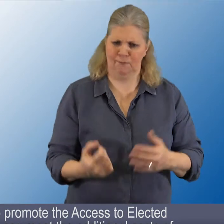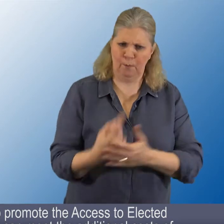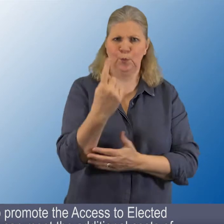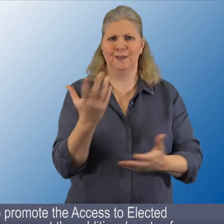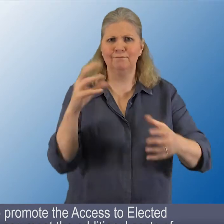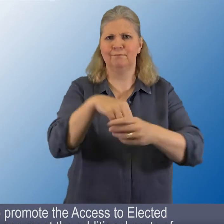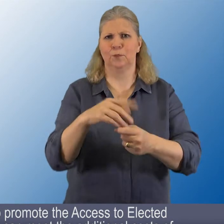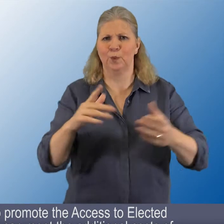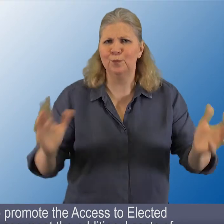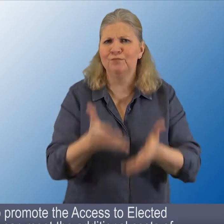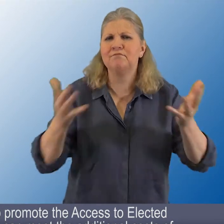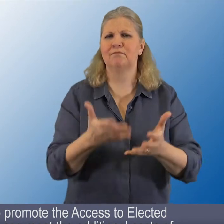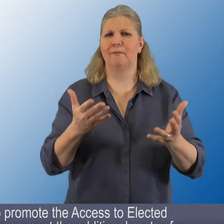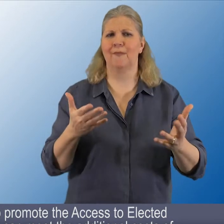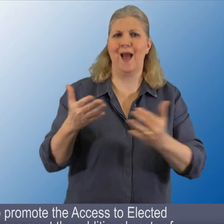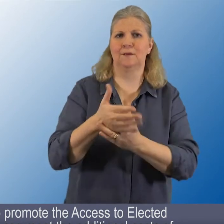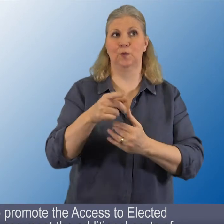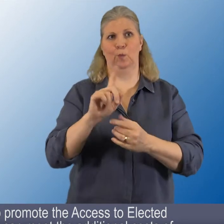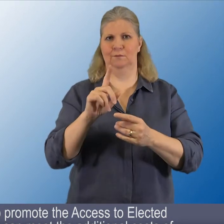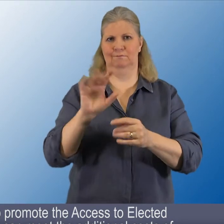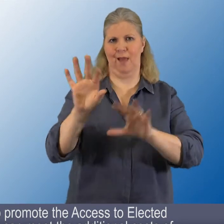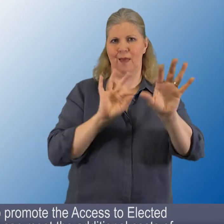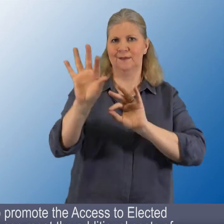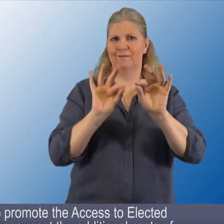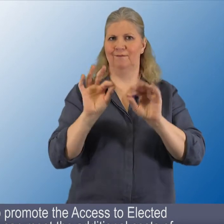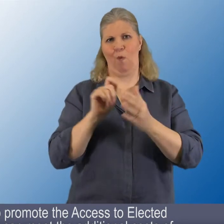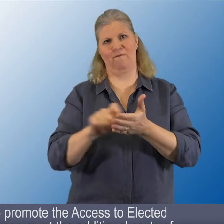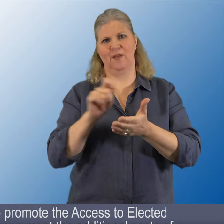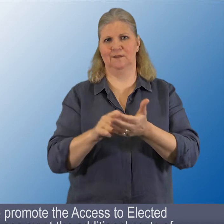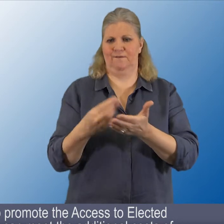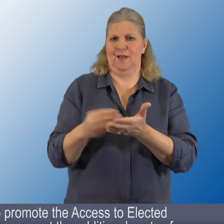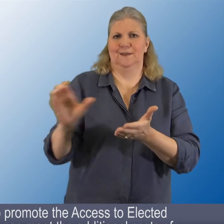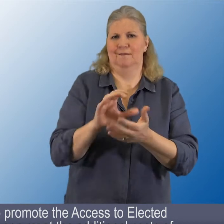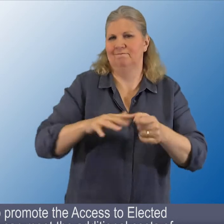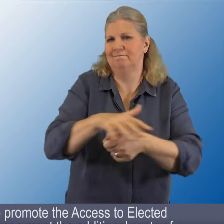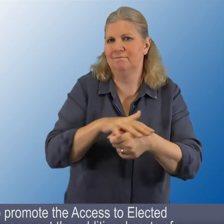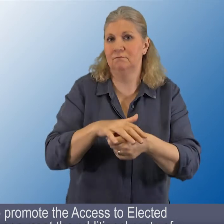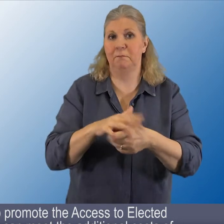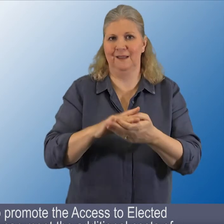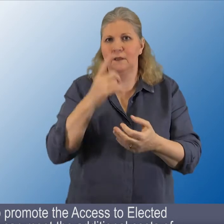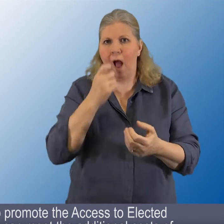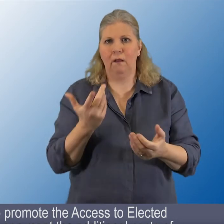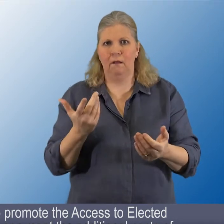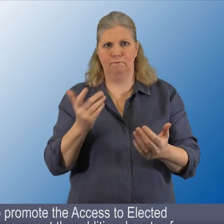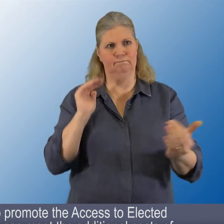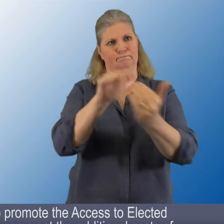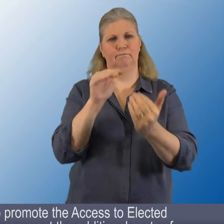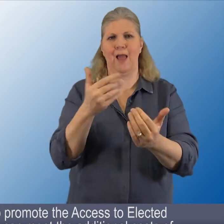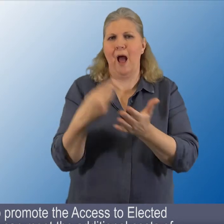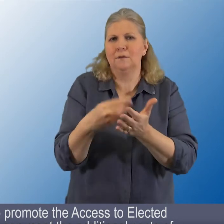5. Take opportunities to promote the access to elected office fund locally, which can meet the additional costs of